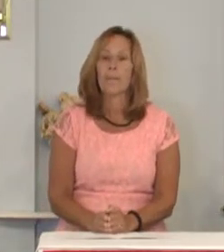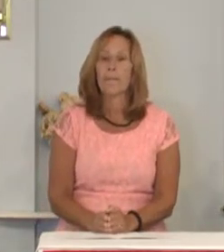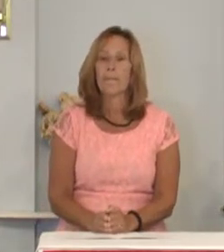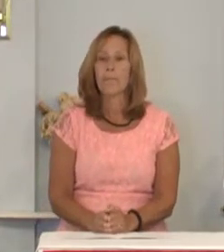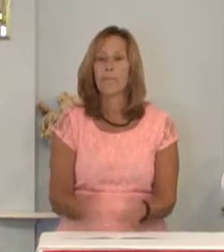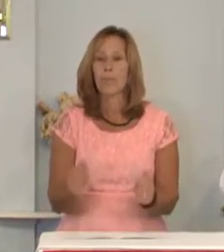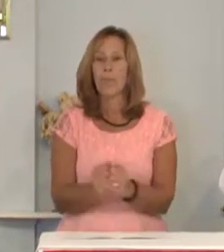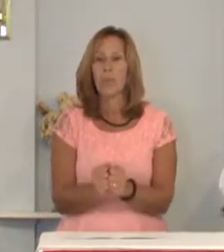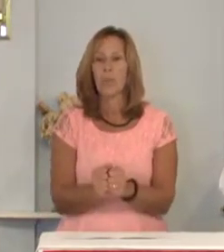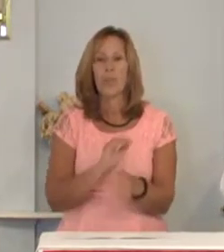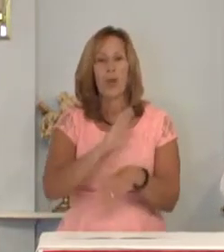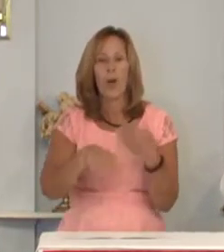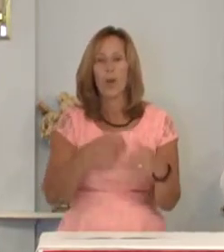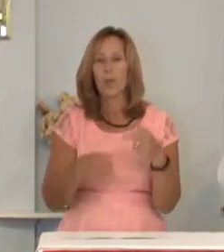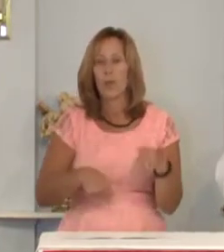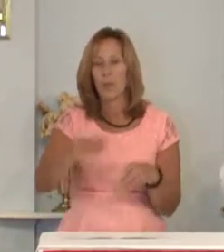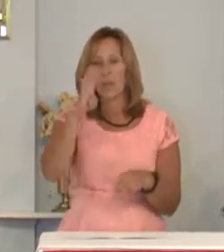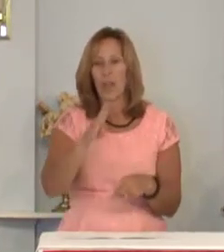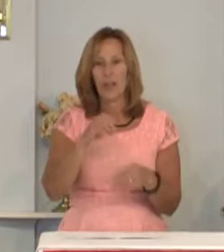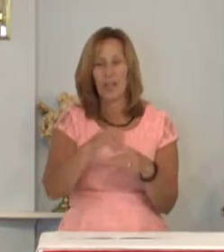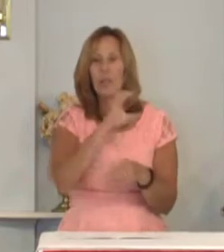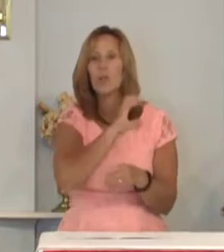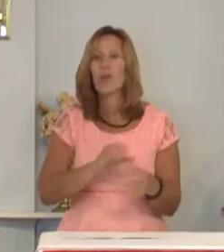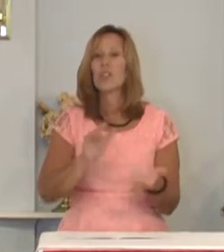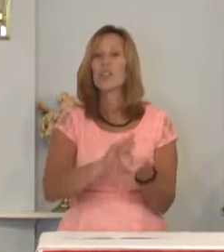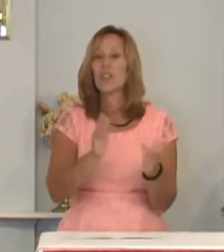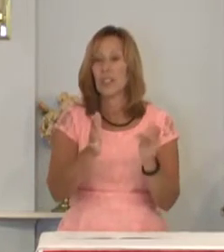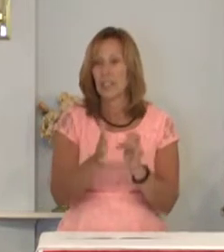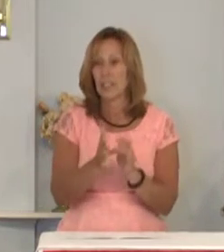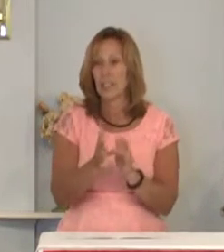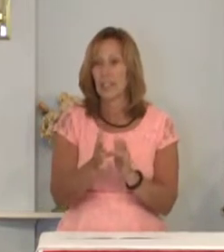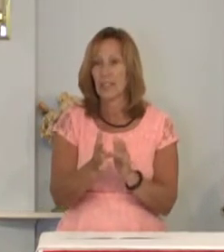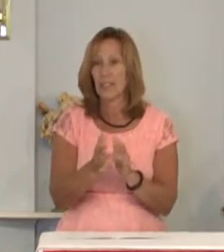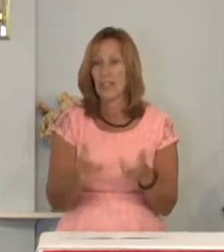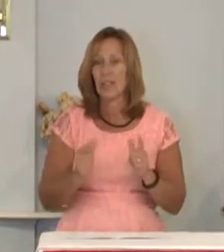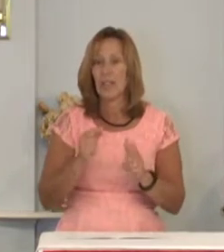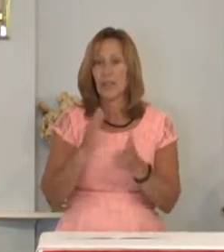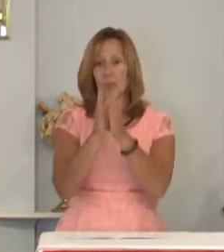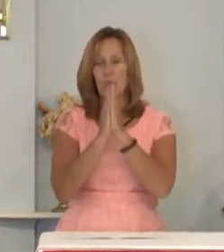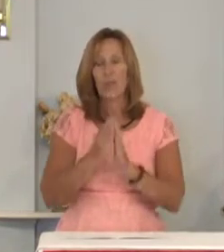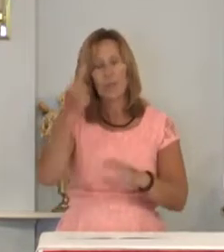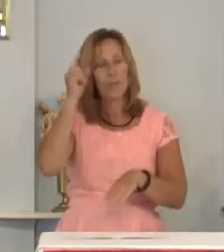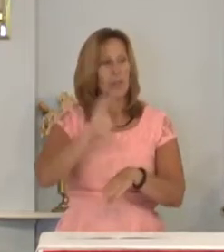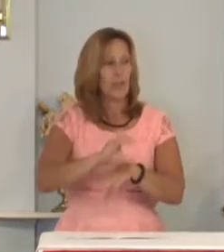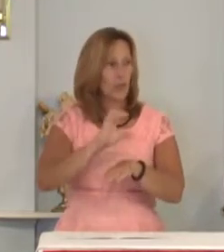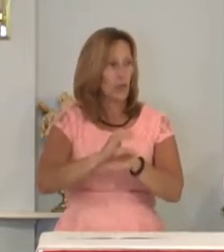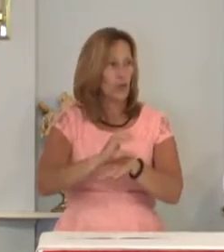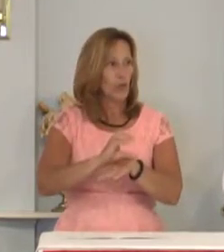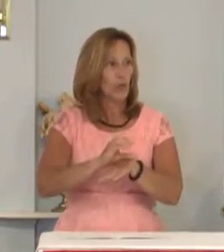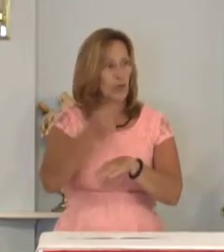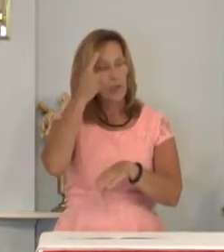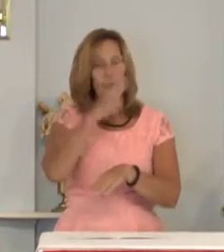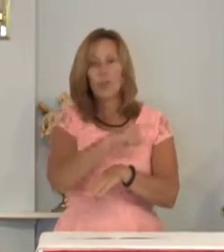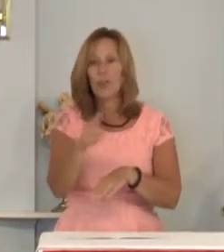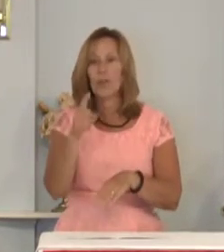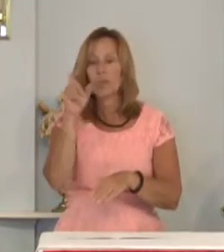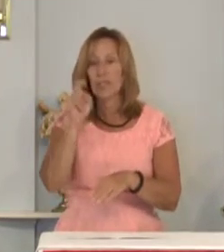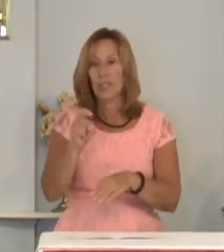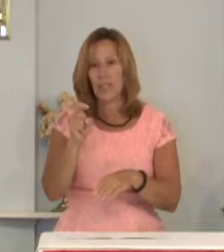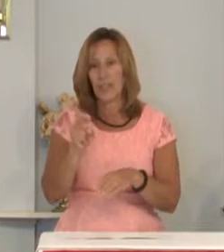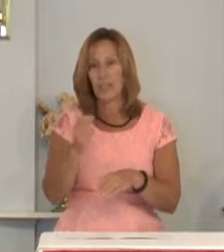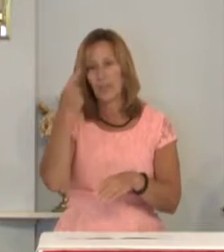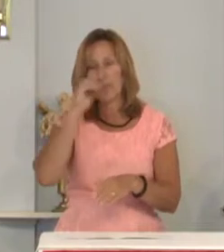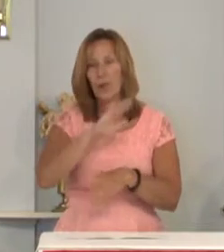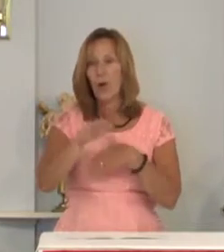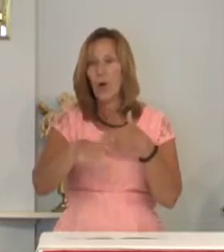With the whole people of God in Christ Jesus let us pray for the church for those in need